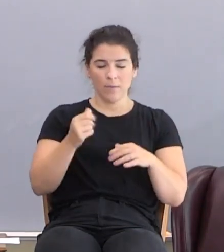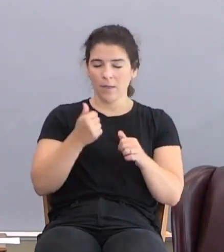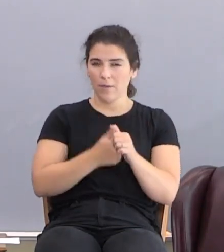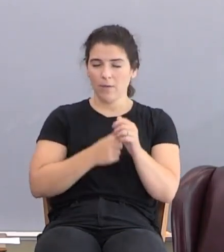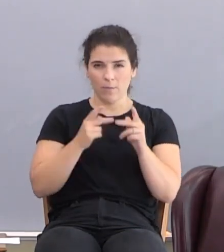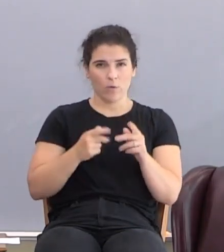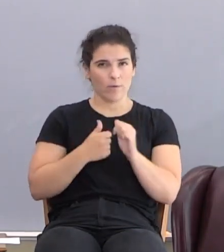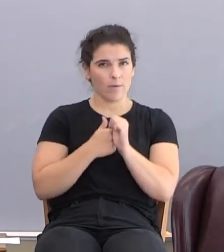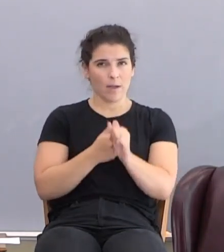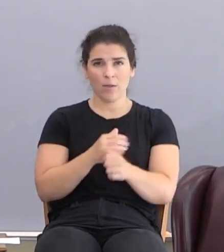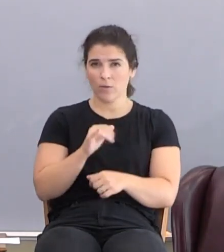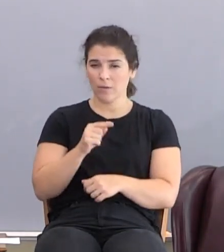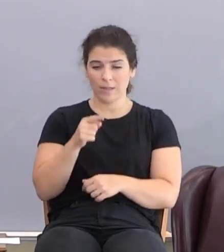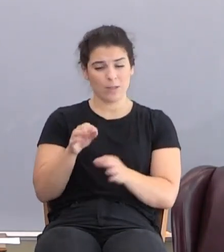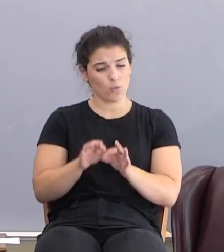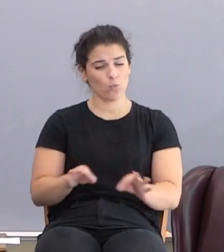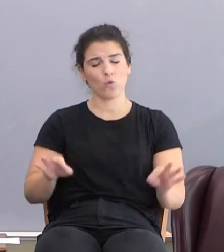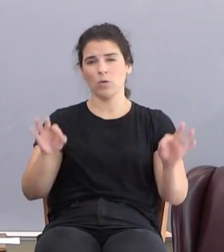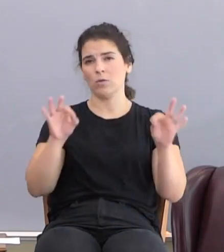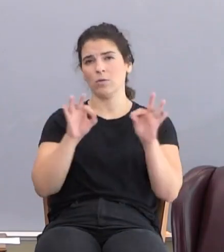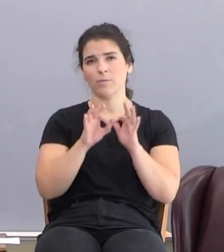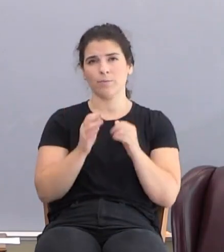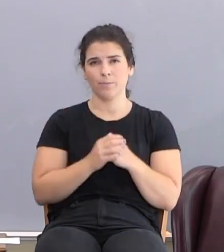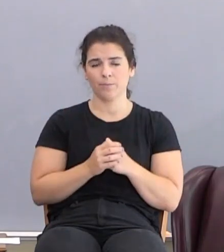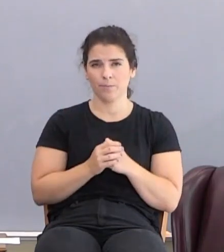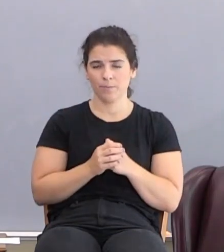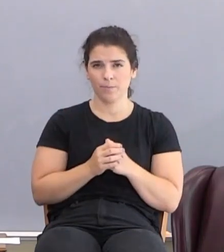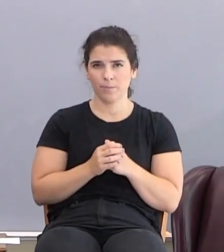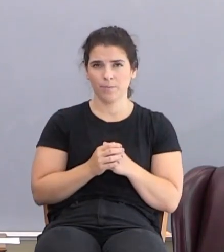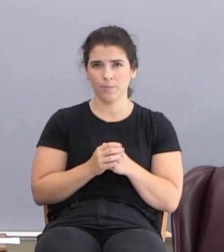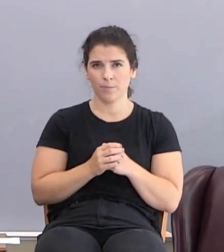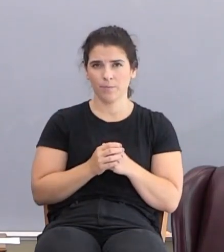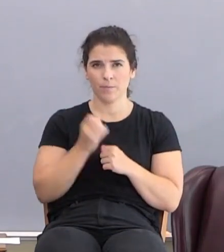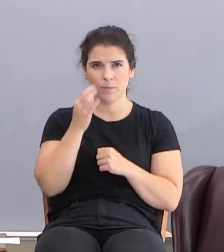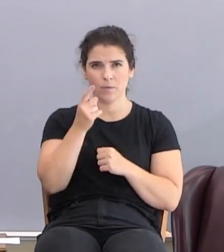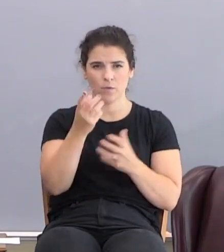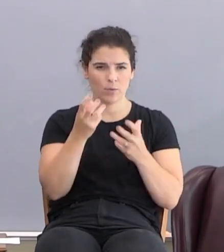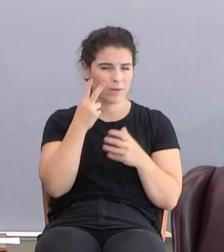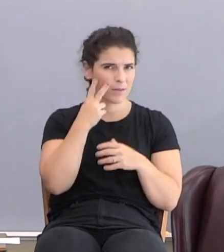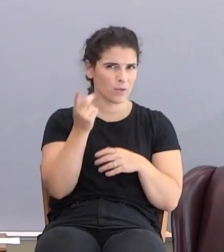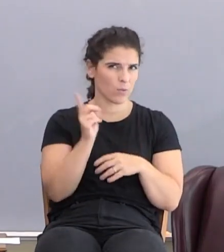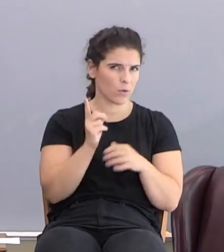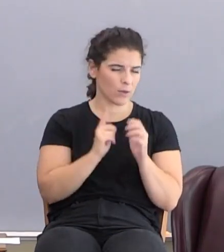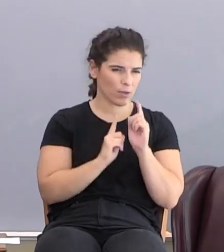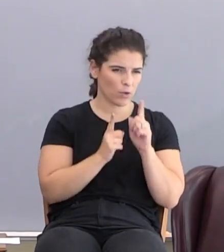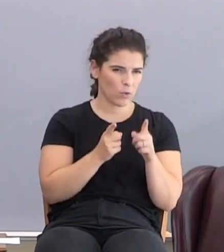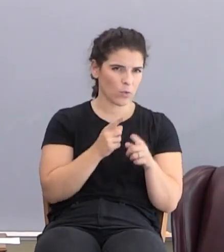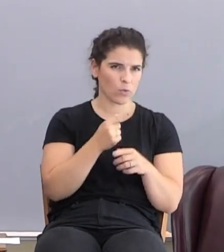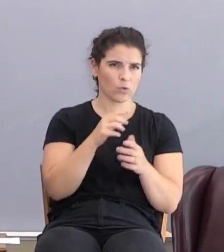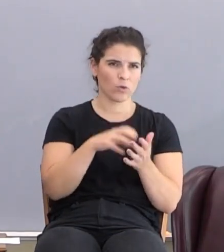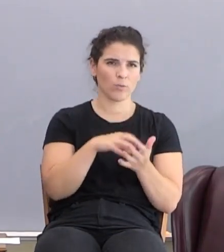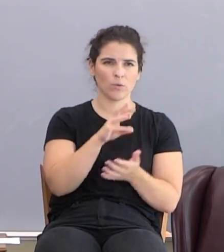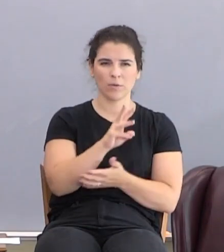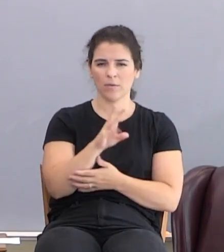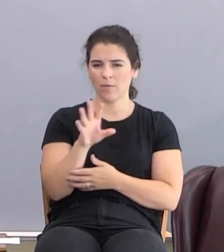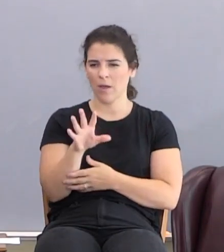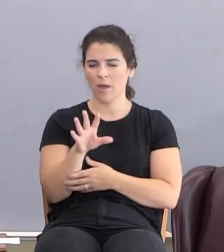it. He's worthy. He's worthy. If you want to see where that leads, look at chapter 6, verse 5.